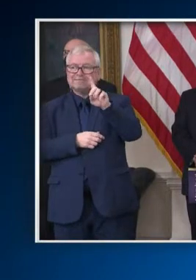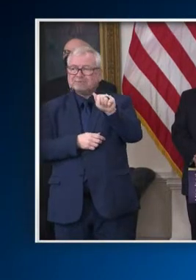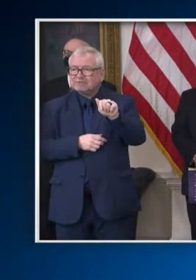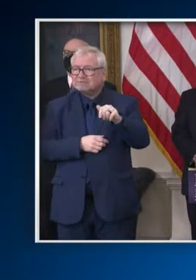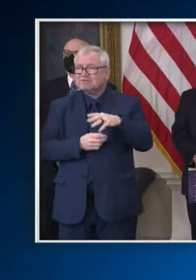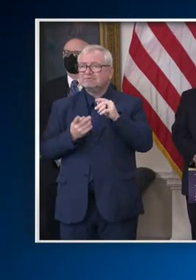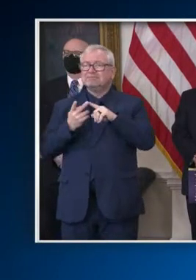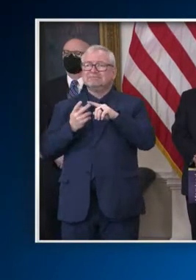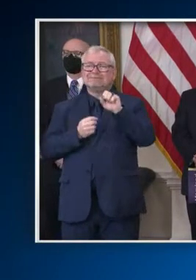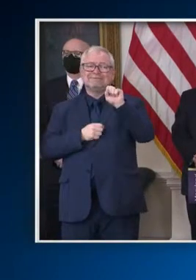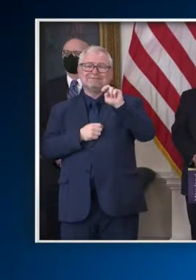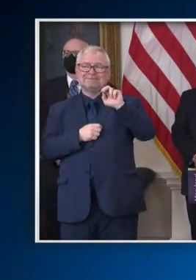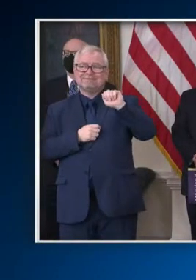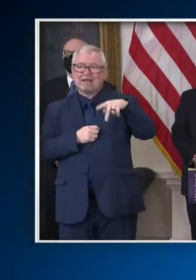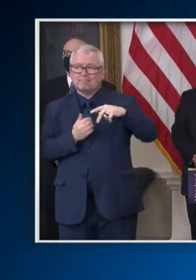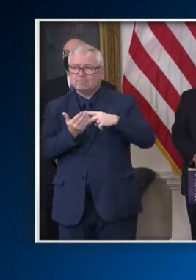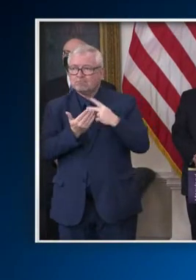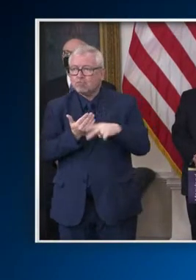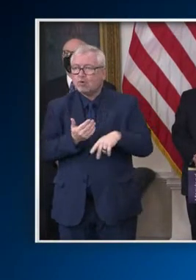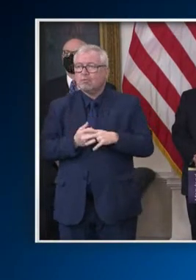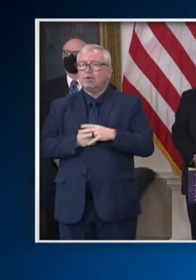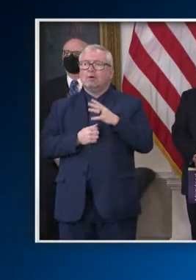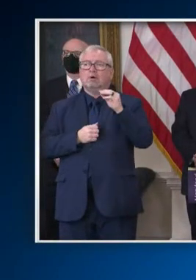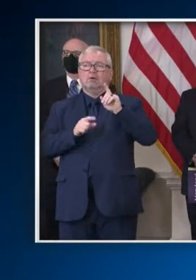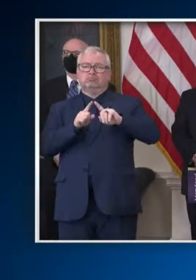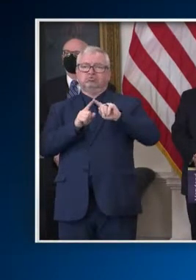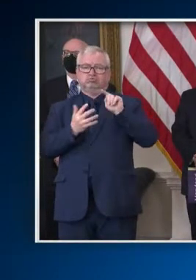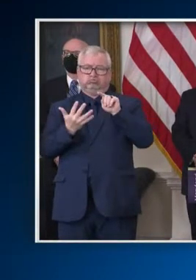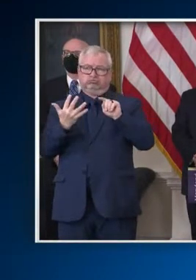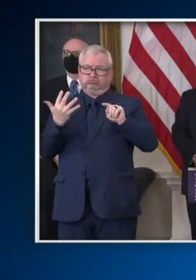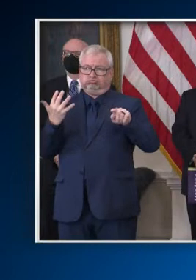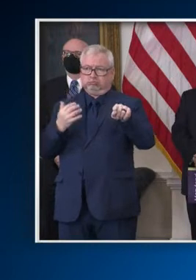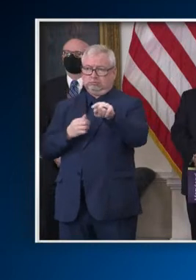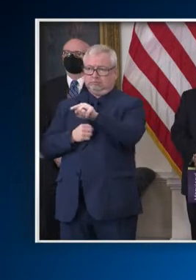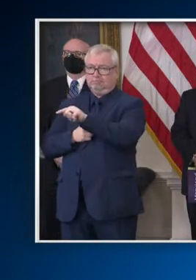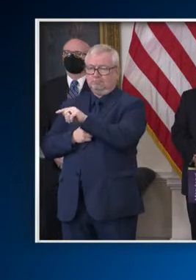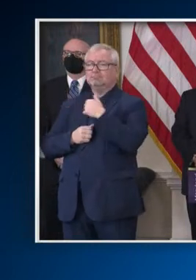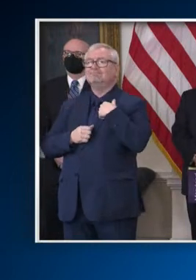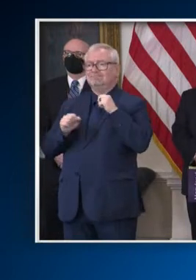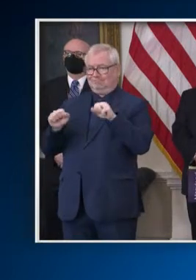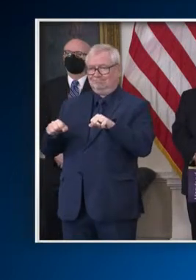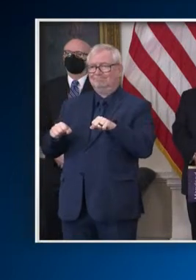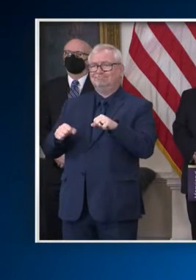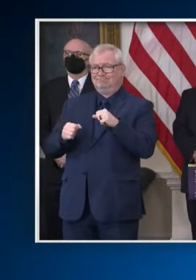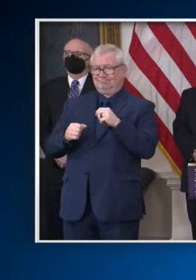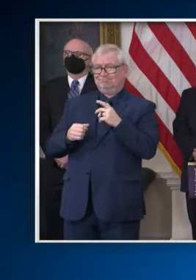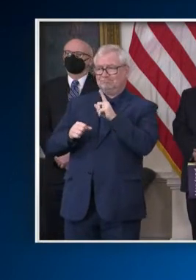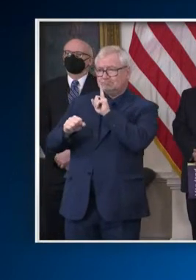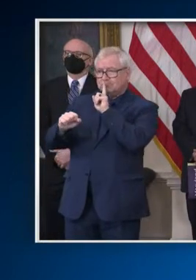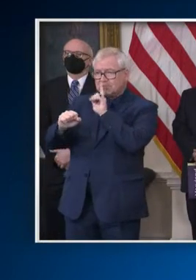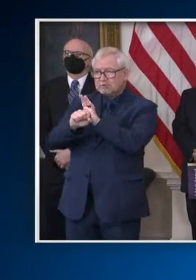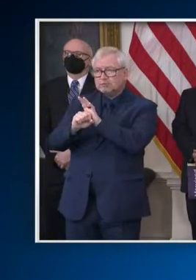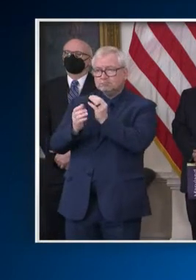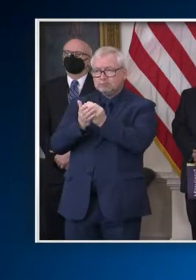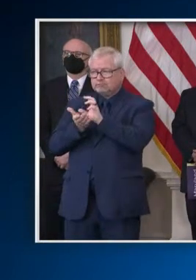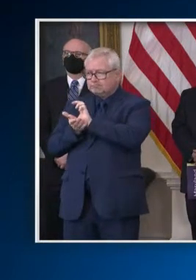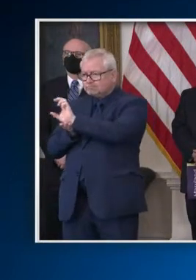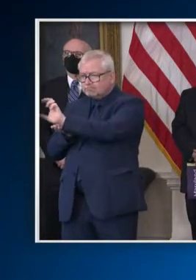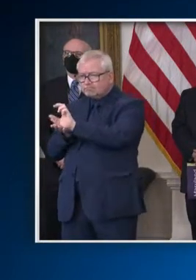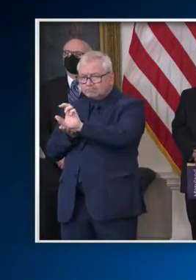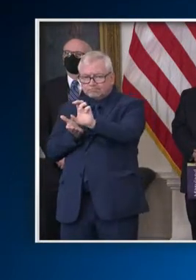Nutrition Assistance Program. We are able to make these commitments while continuing to fund all